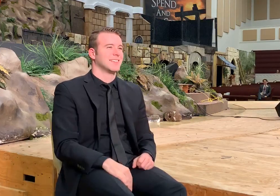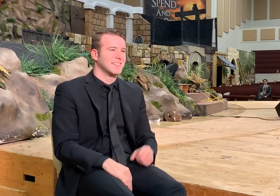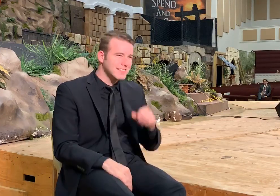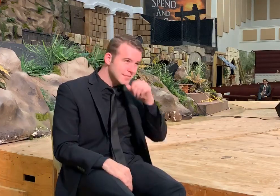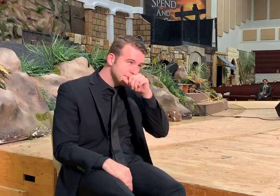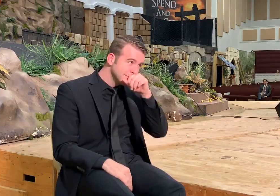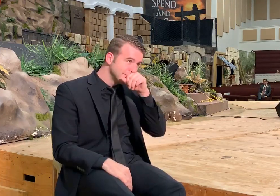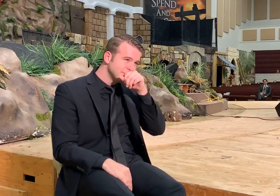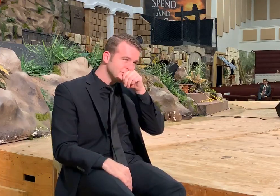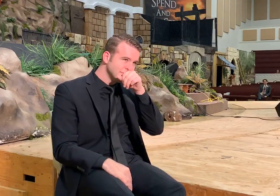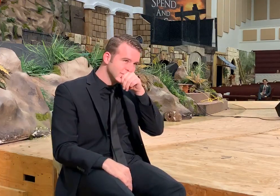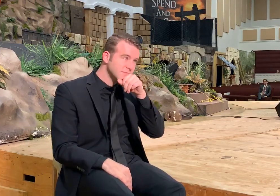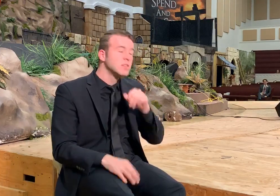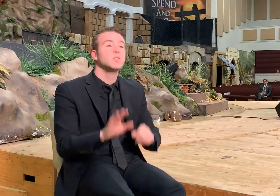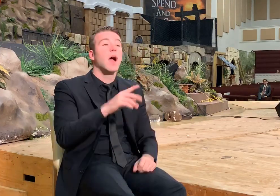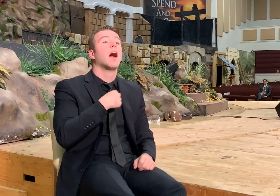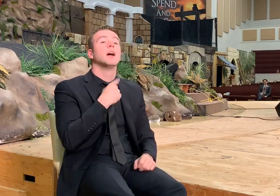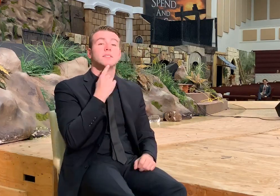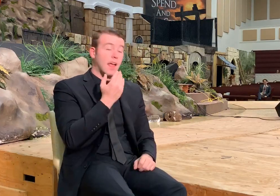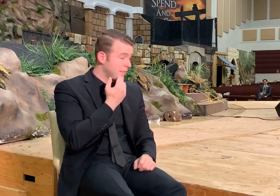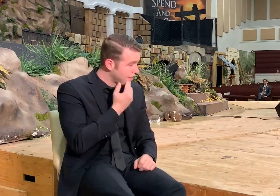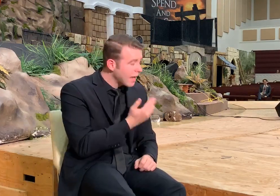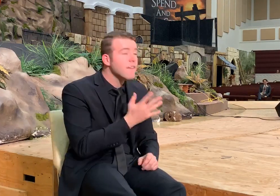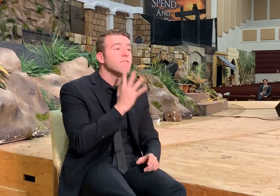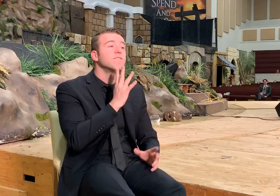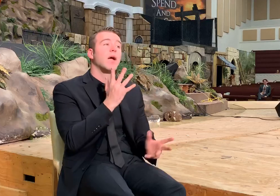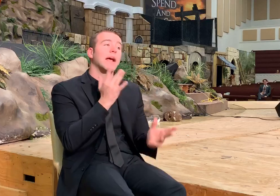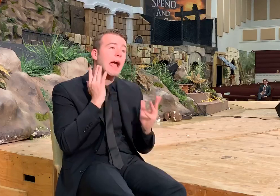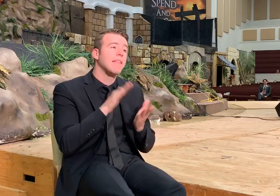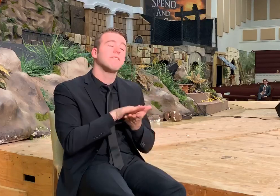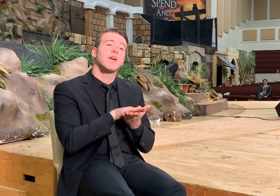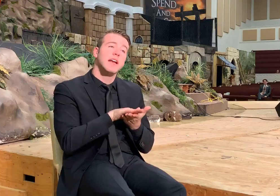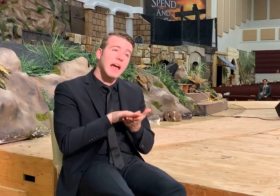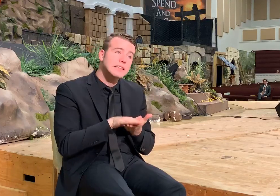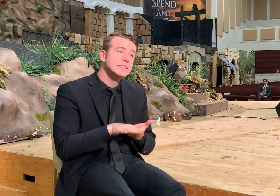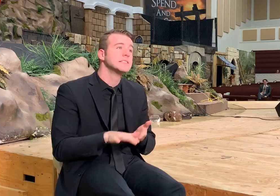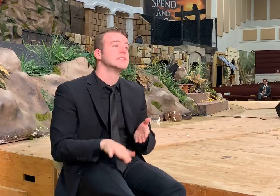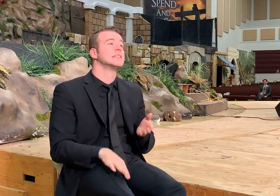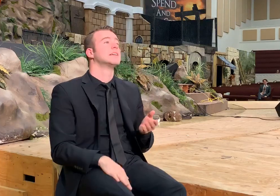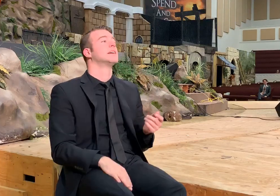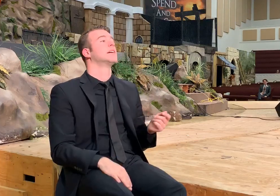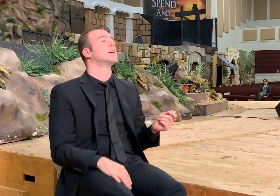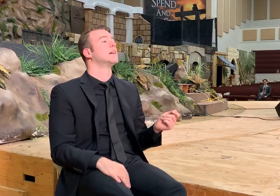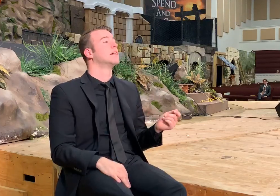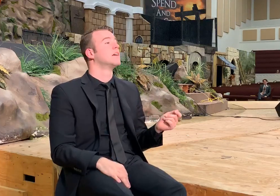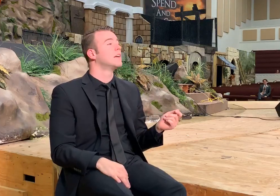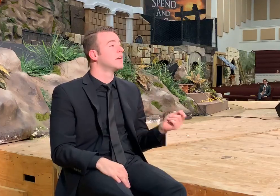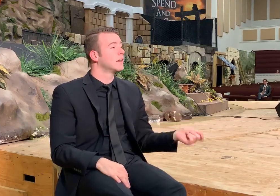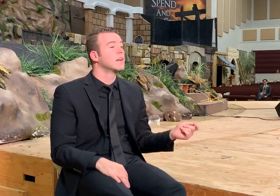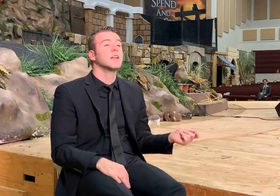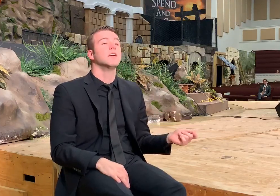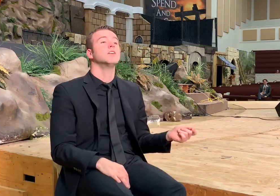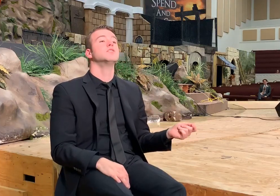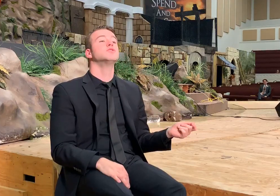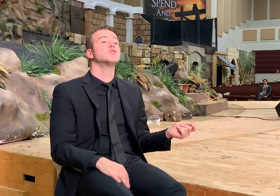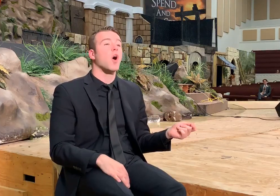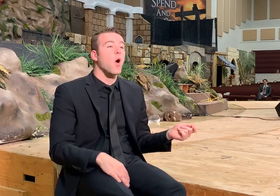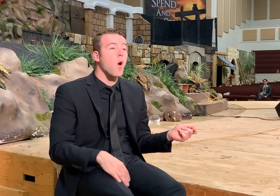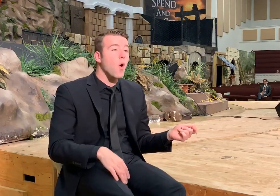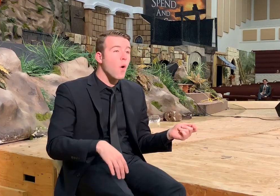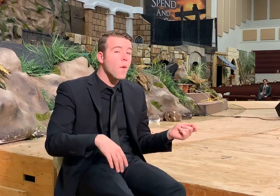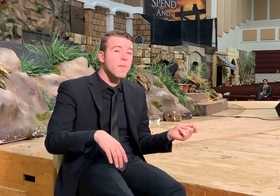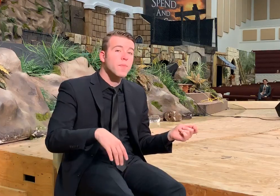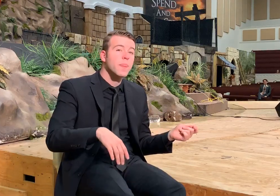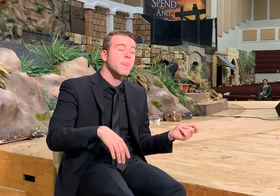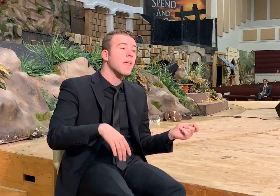And so I said, thank you. Very kind. Very nice. Very Very and so the women went back to the hotel. was